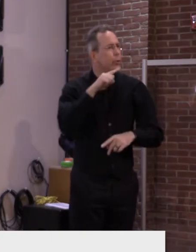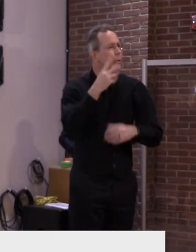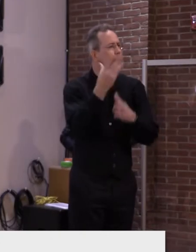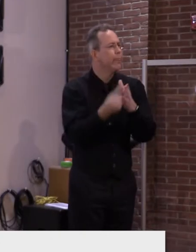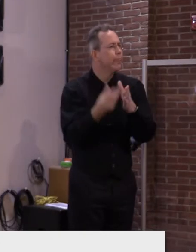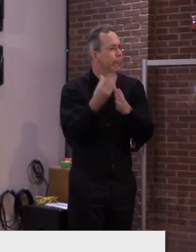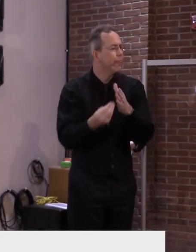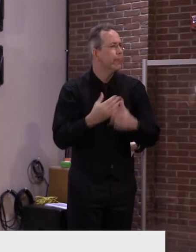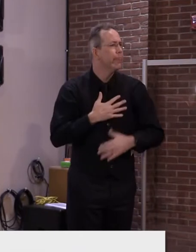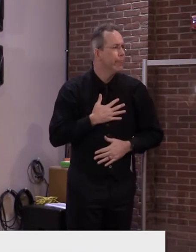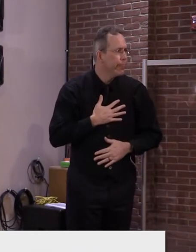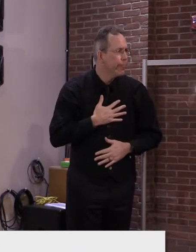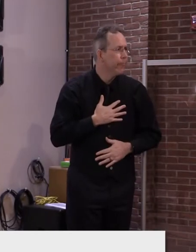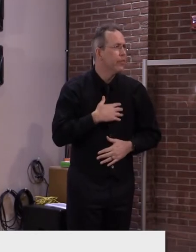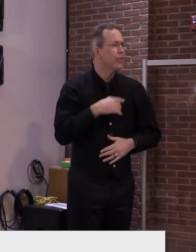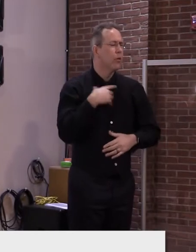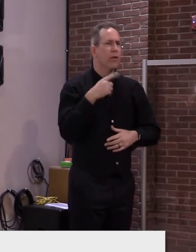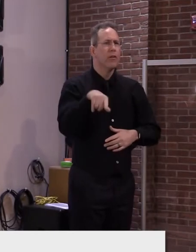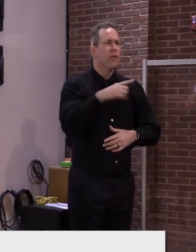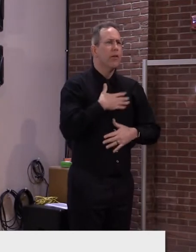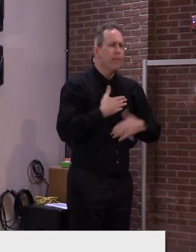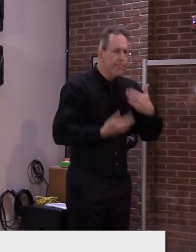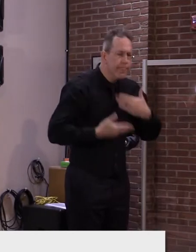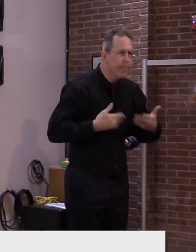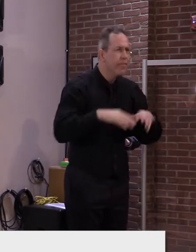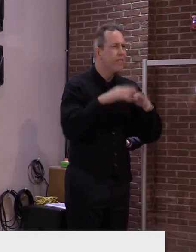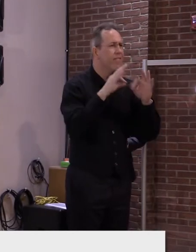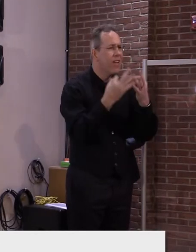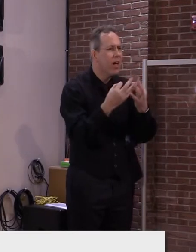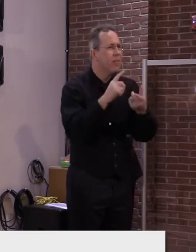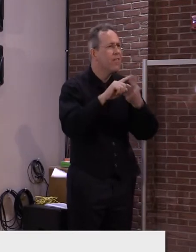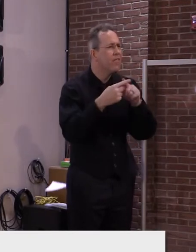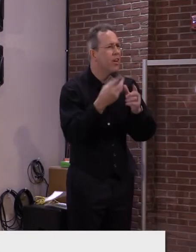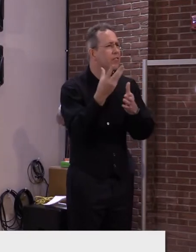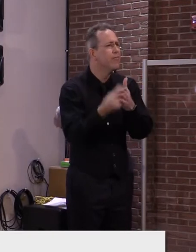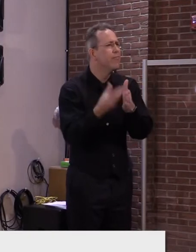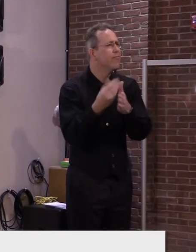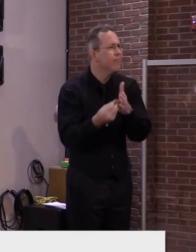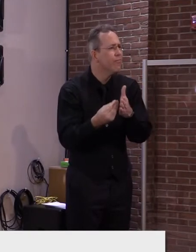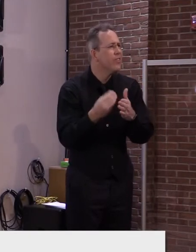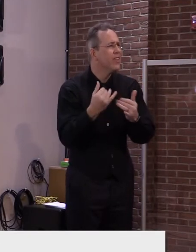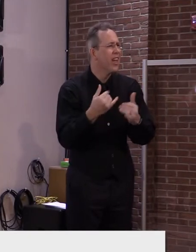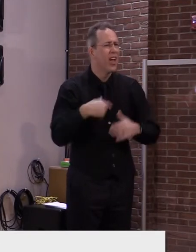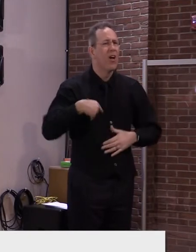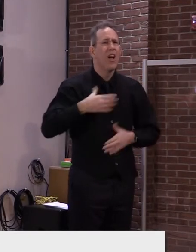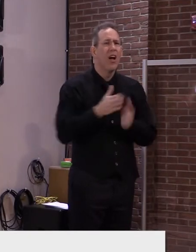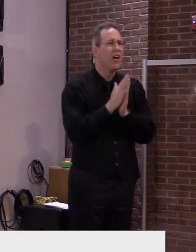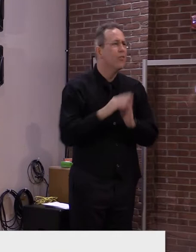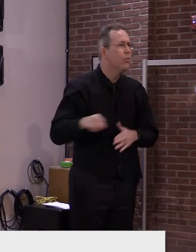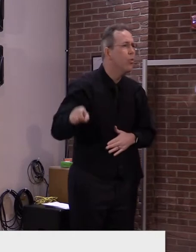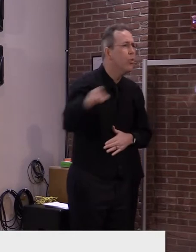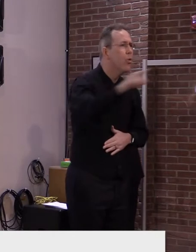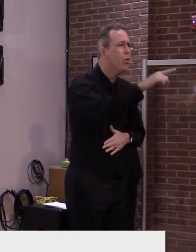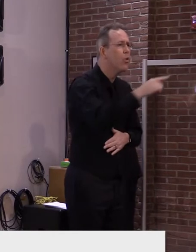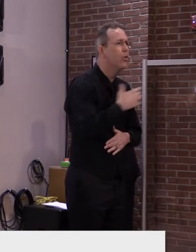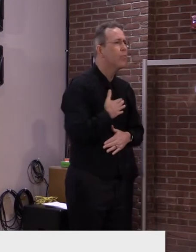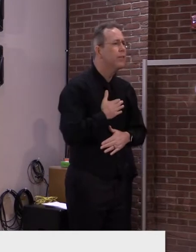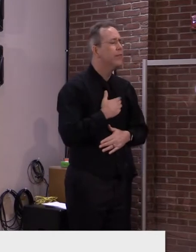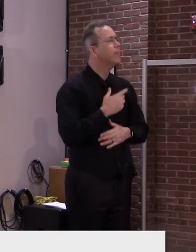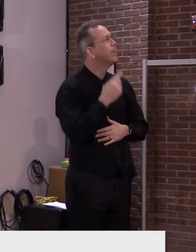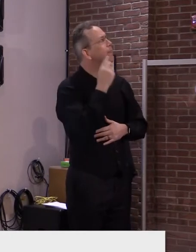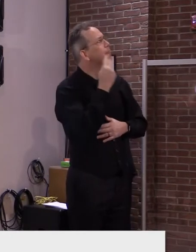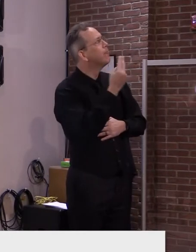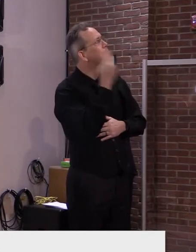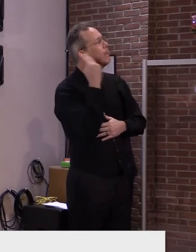are so important. On this day, I ask all Vermonters to think about the 193 Vermonters we've lost.